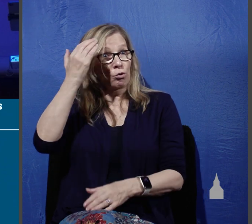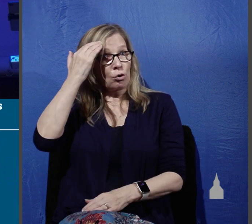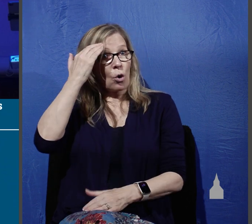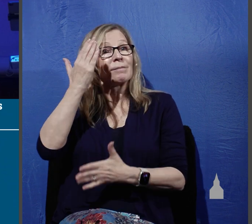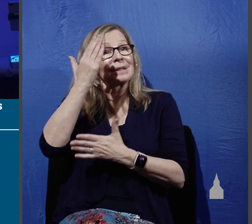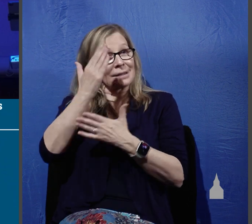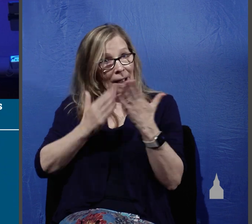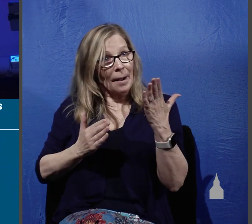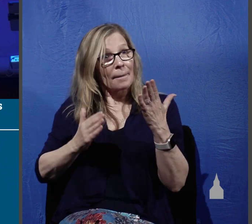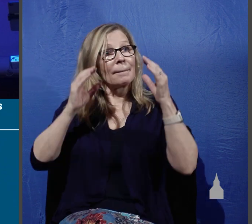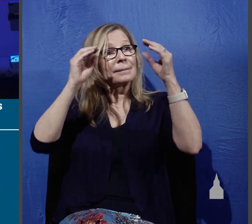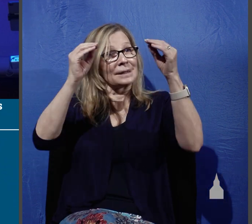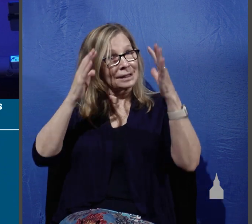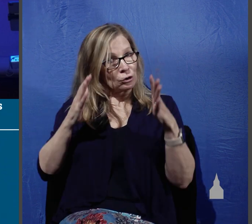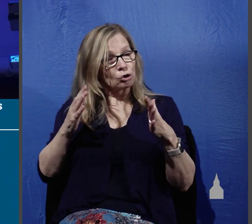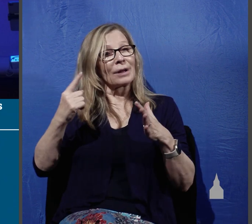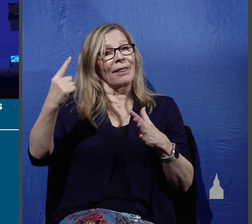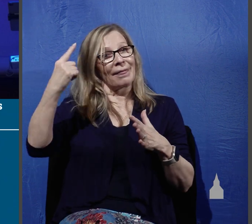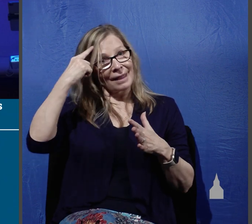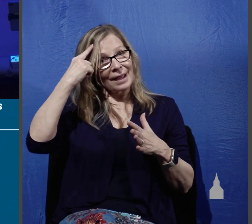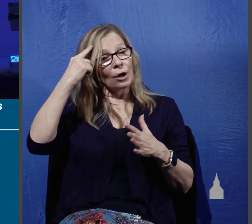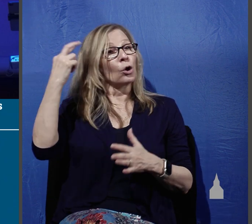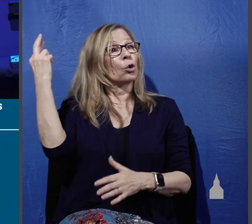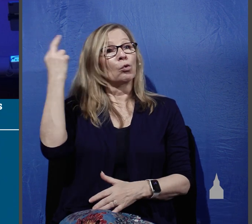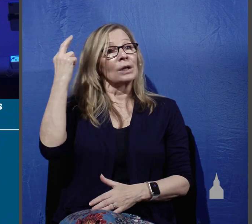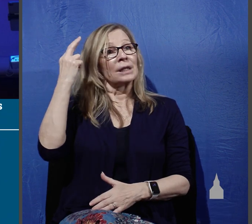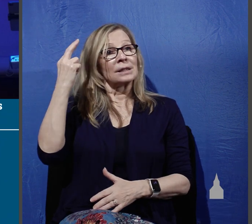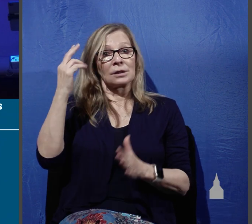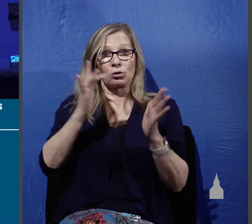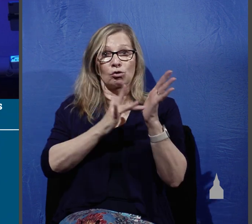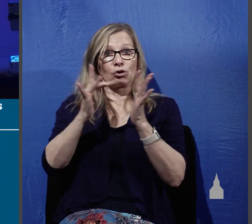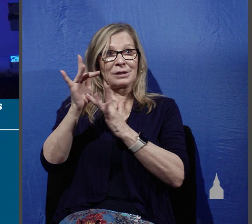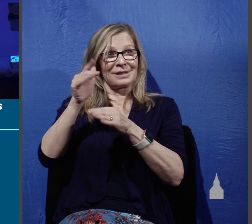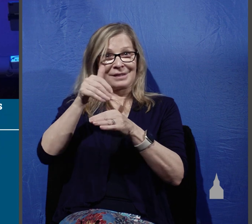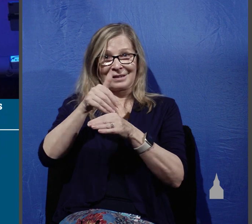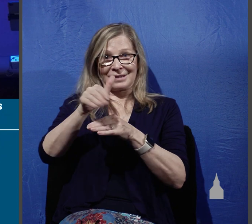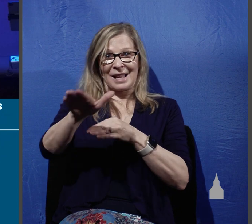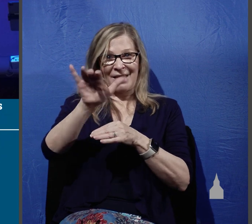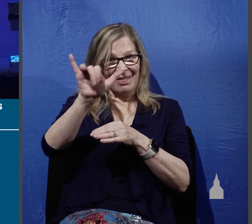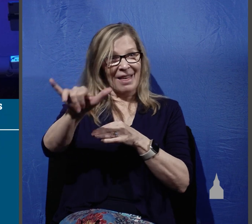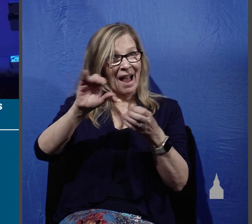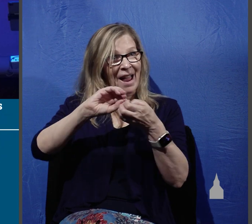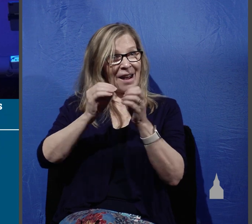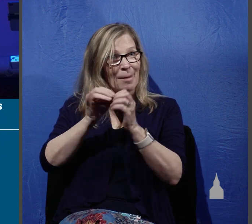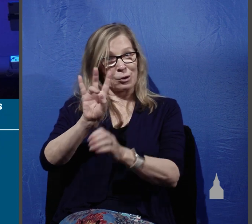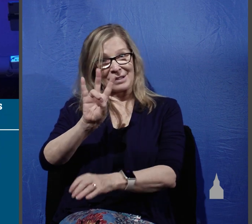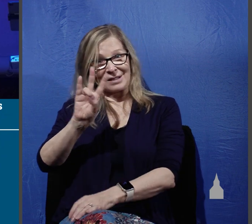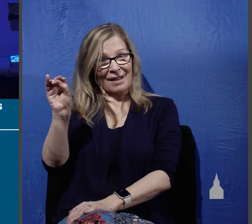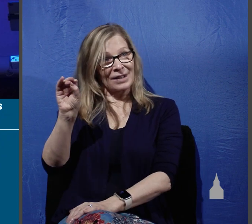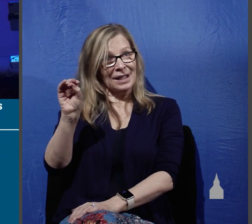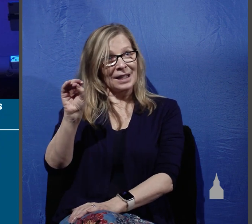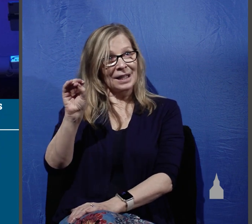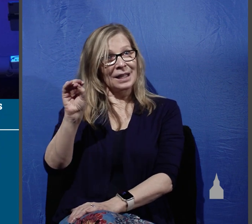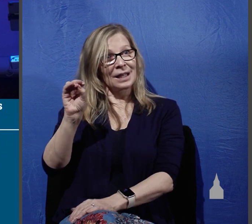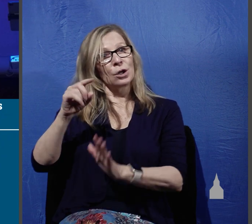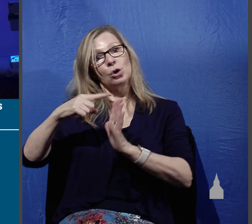teachers have suggested that the reason that Jesus sent this particular number, 70 let's say, is to reflect that Moses,